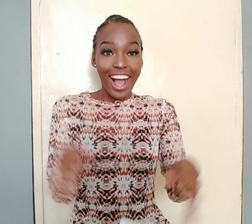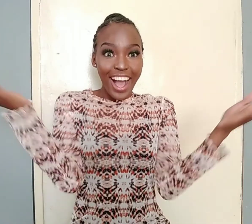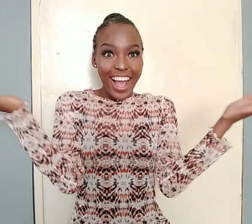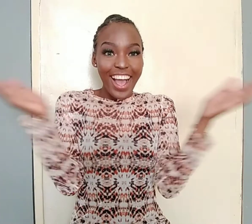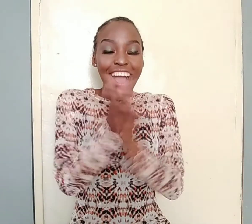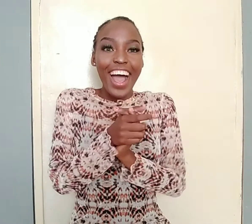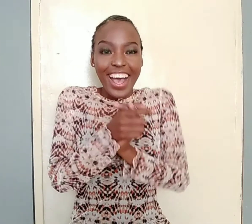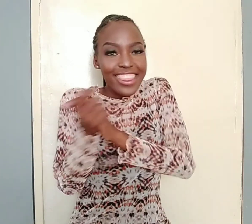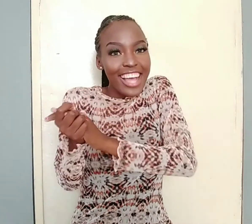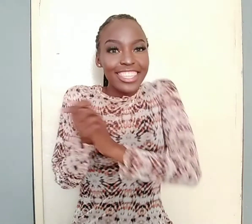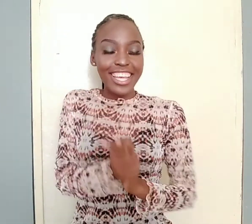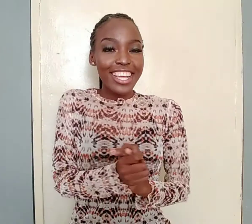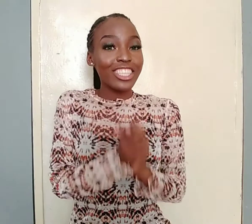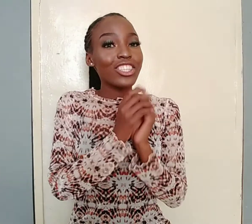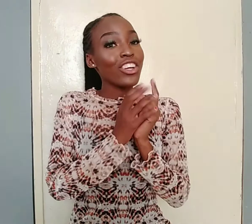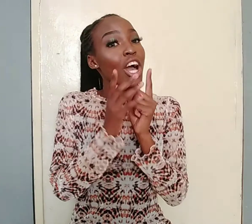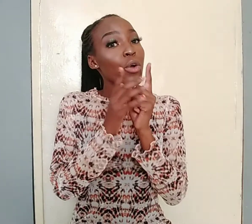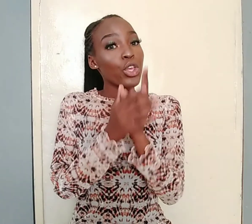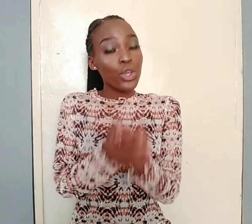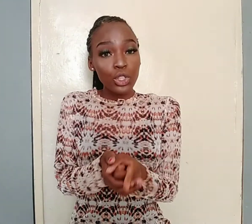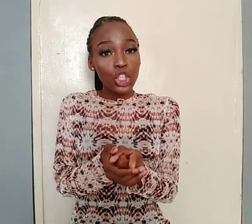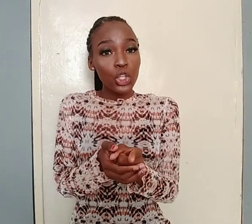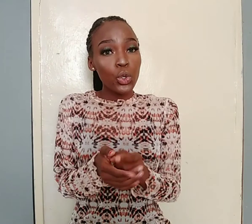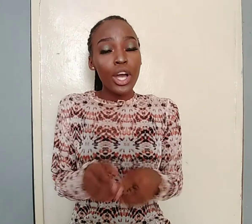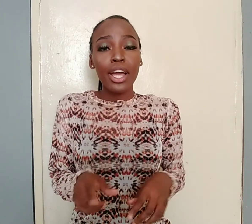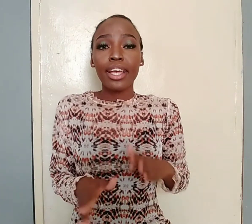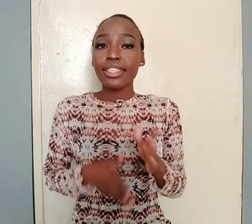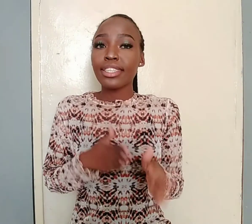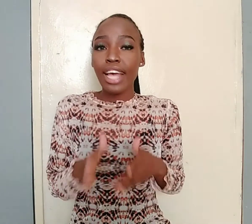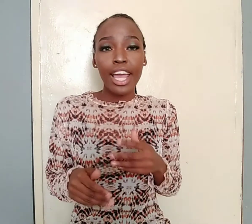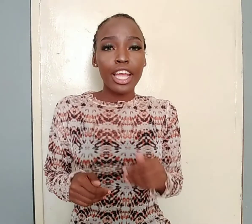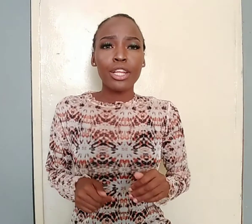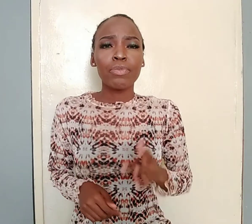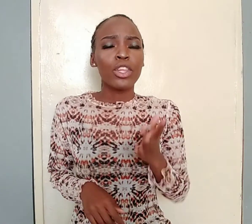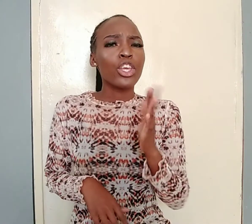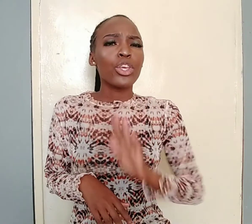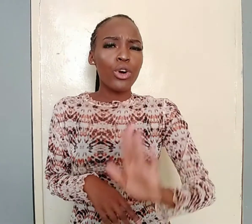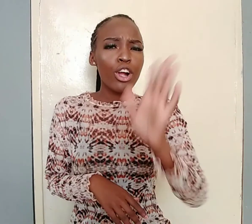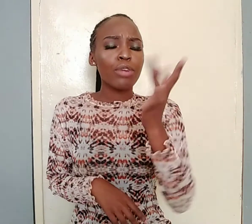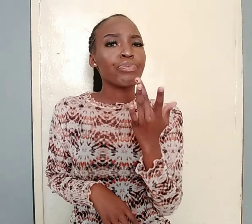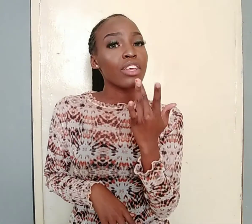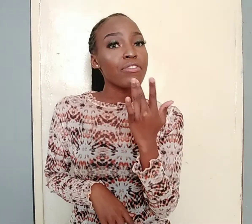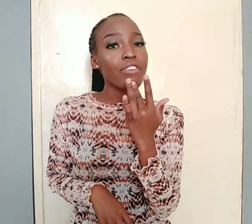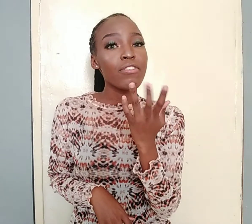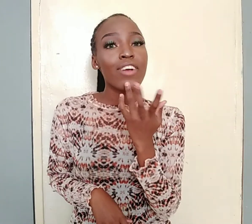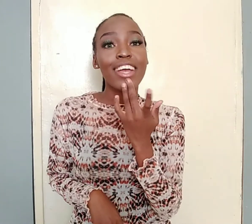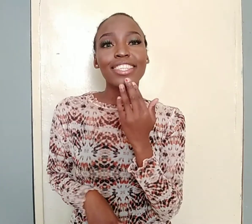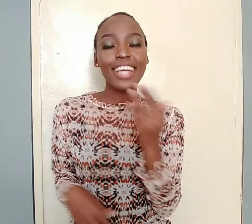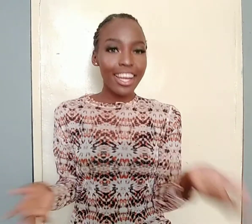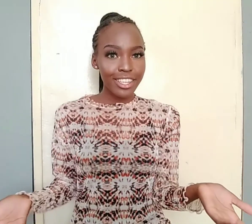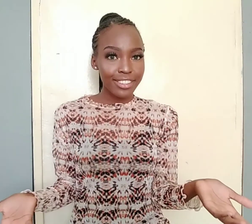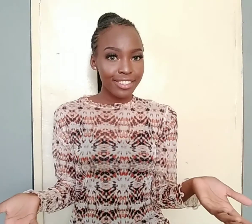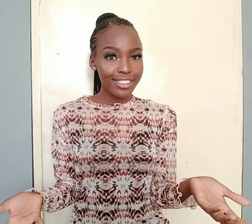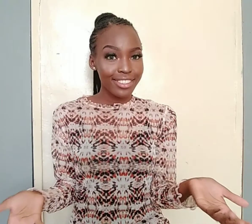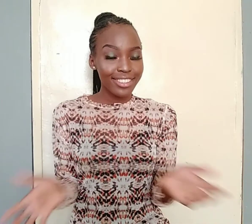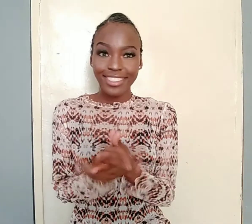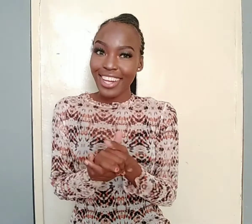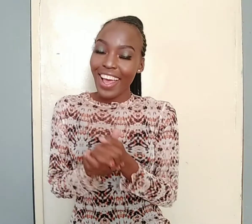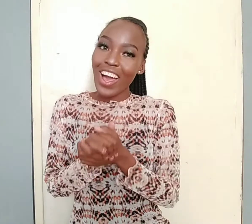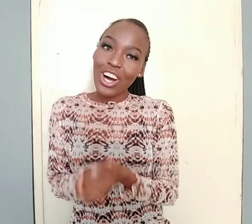And that's it. So now you two can sign your favorite color. I hope